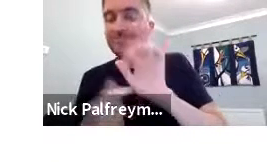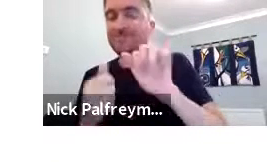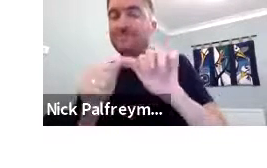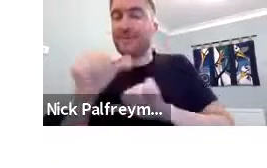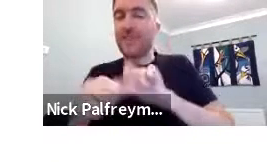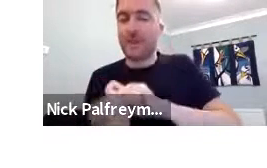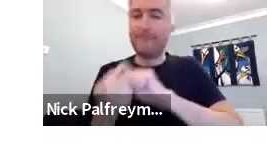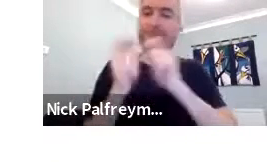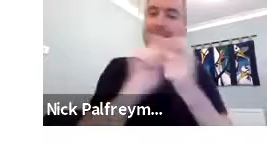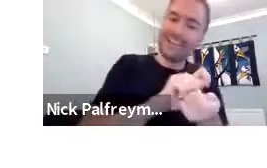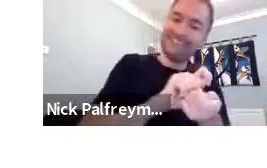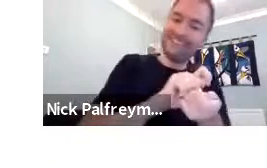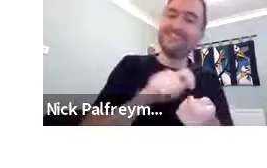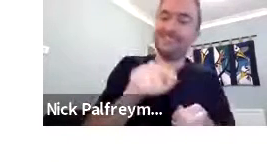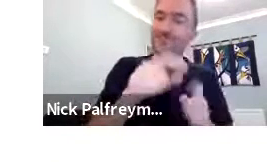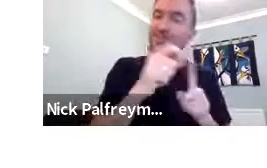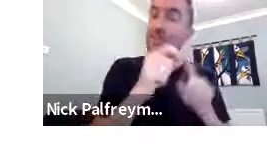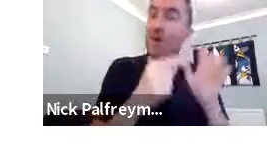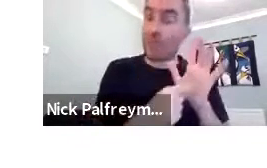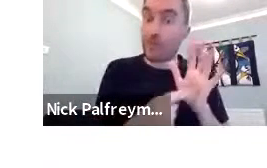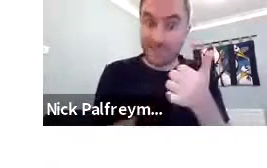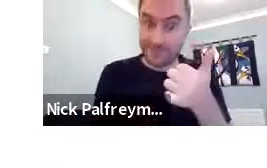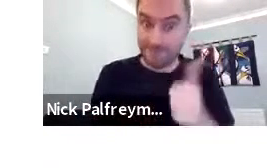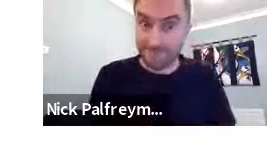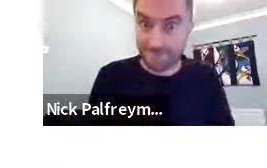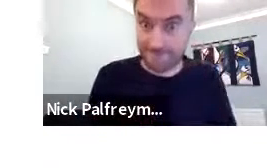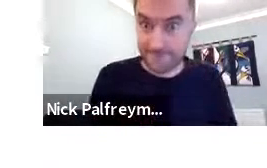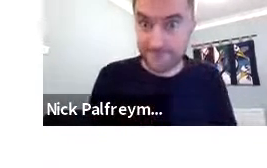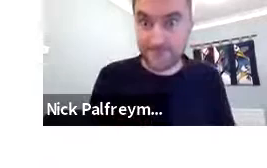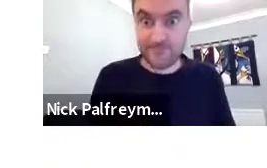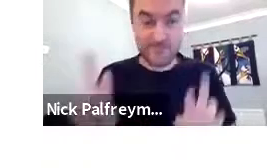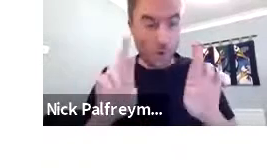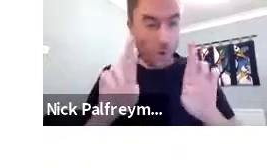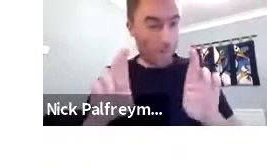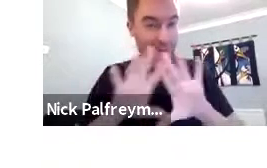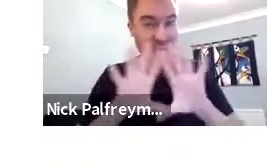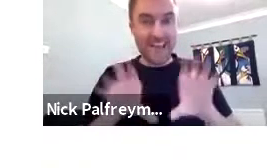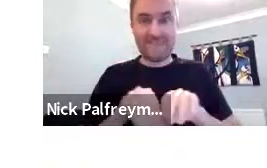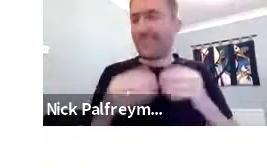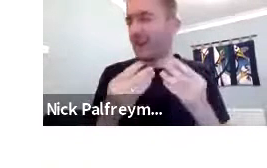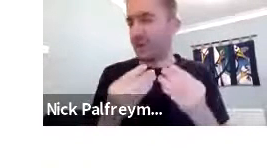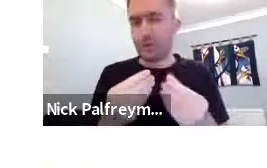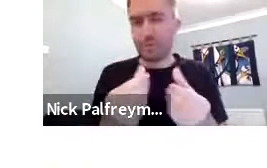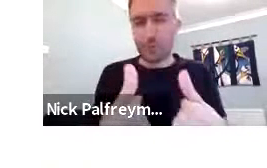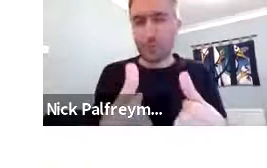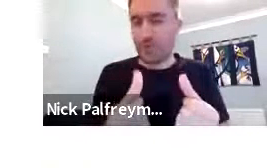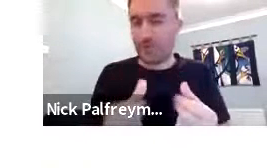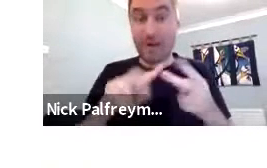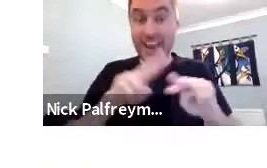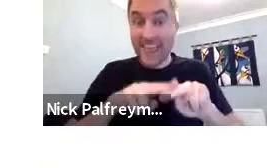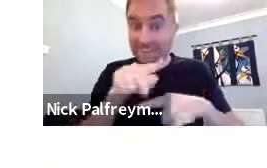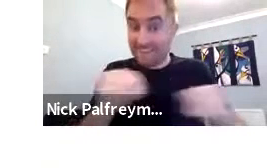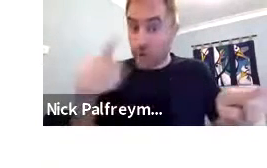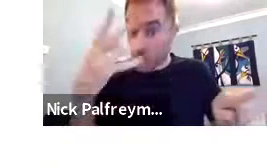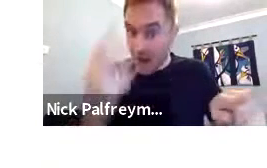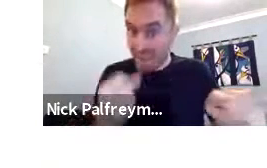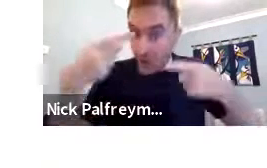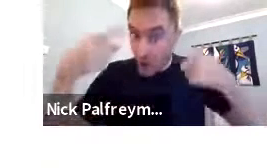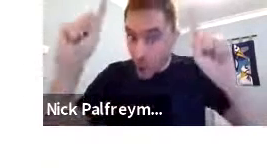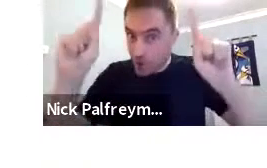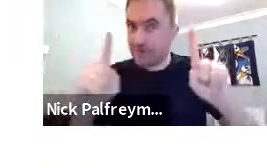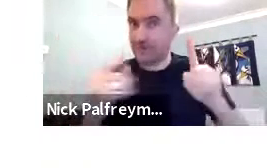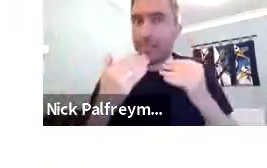be some kind of software breakdown. So what I'm going to have to do is to switch between PowerPoint and